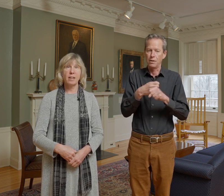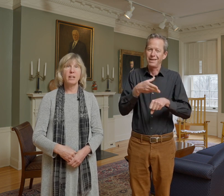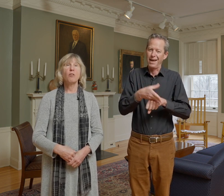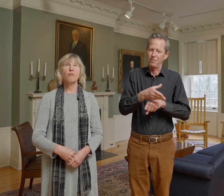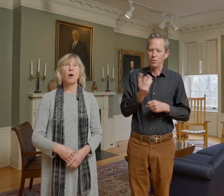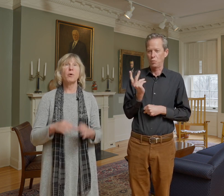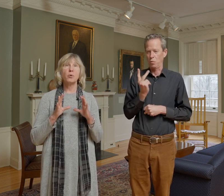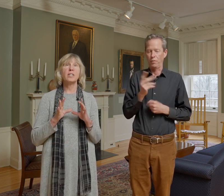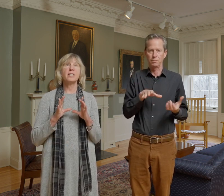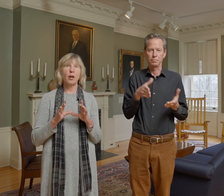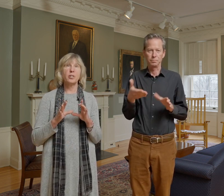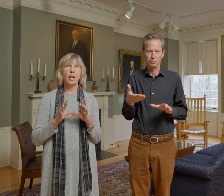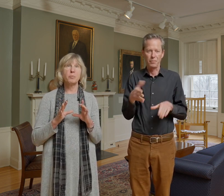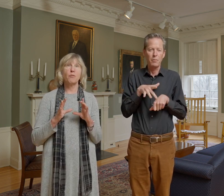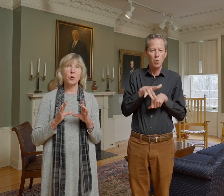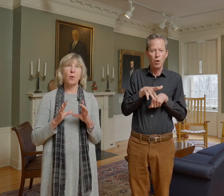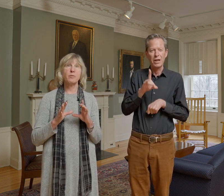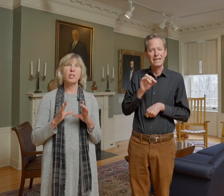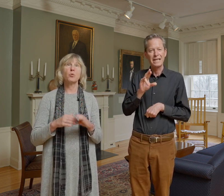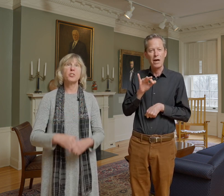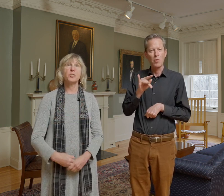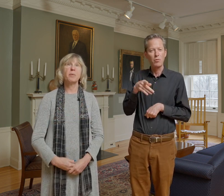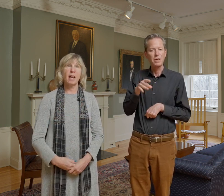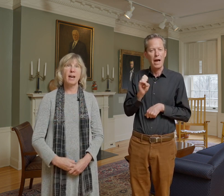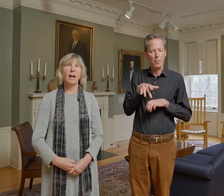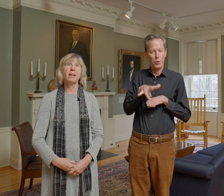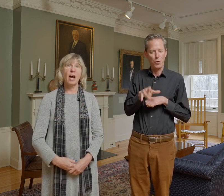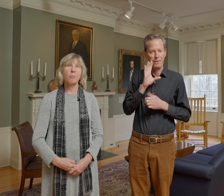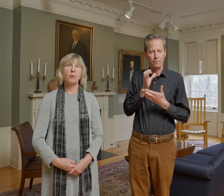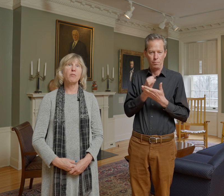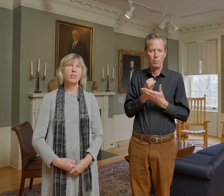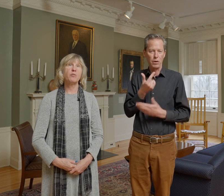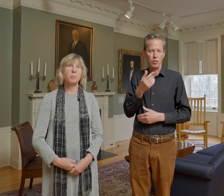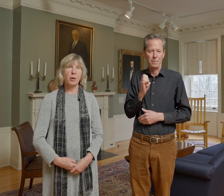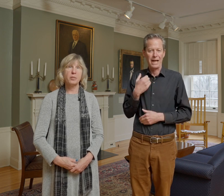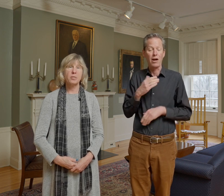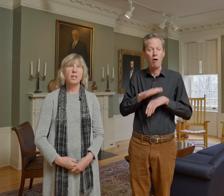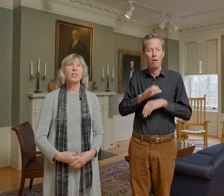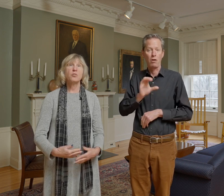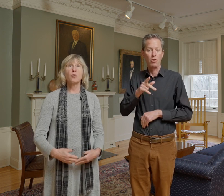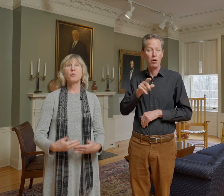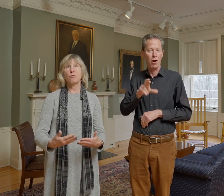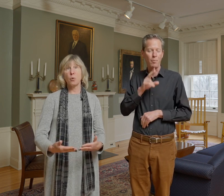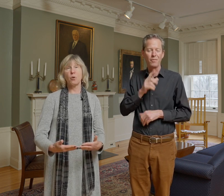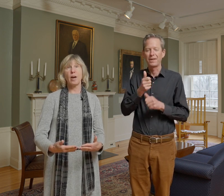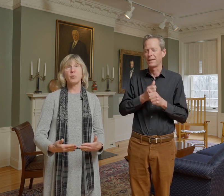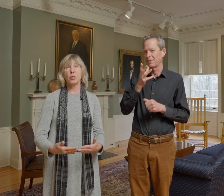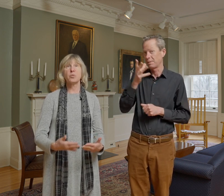from early daguerreotypes, photographs that George Eastman had on copper of each of his parents. So those photographs were used